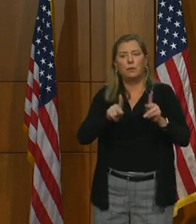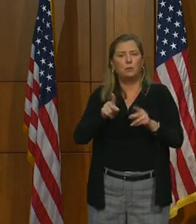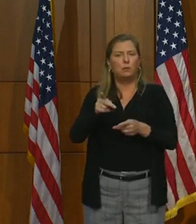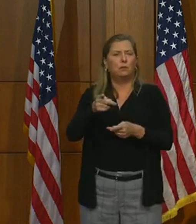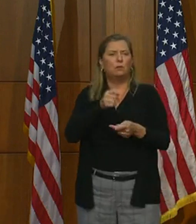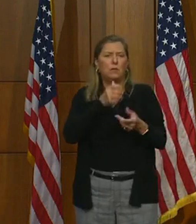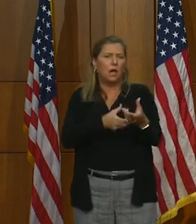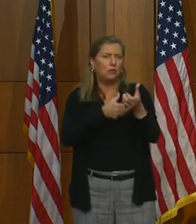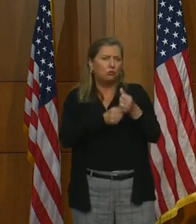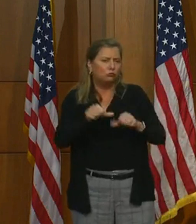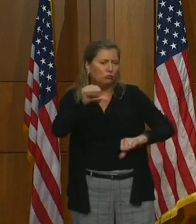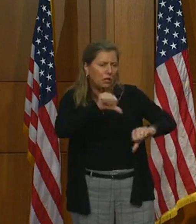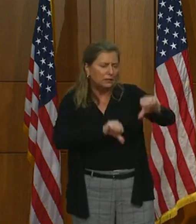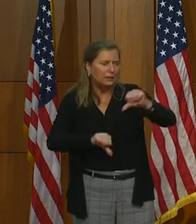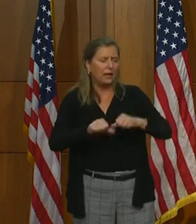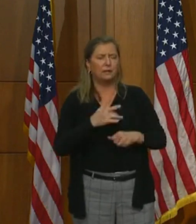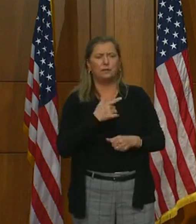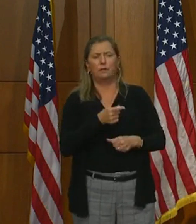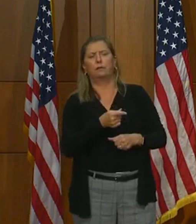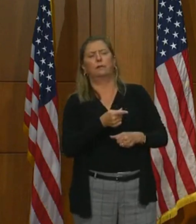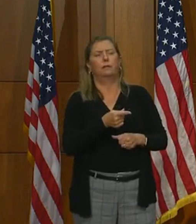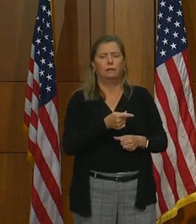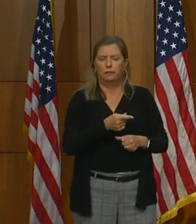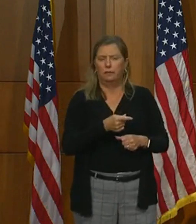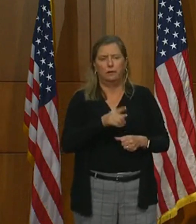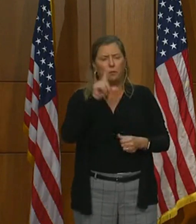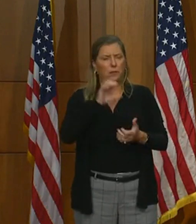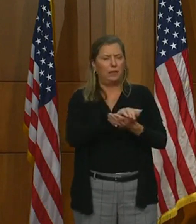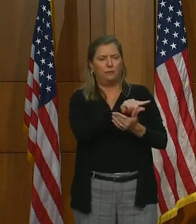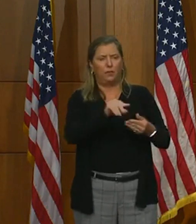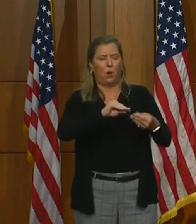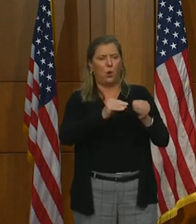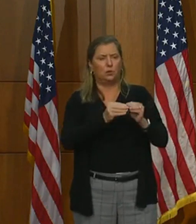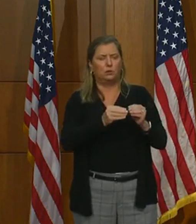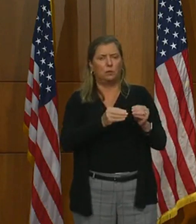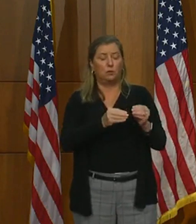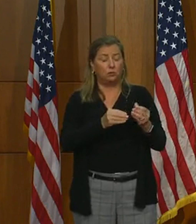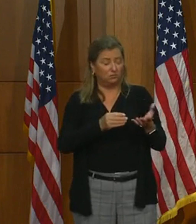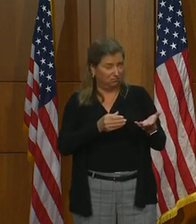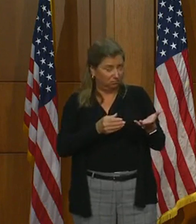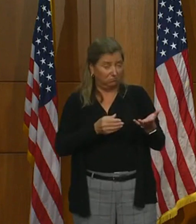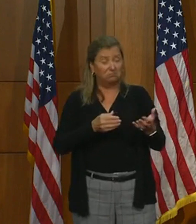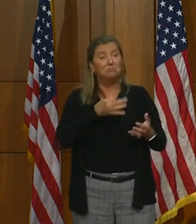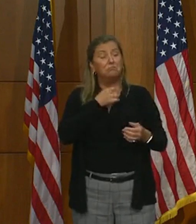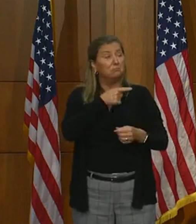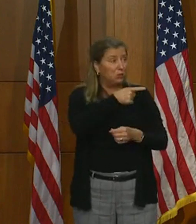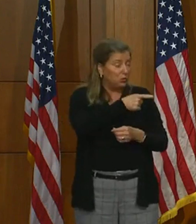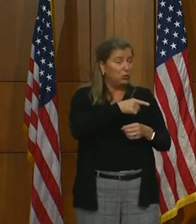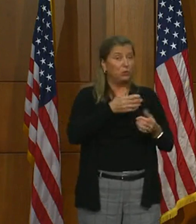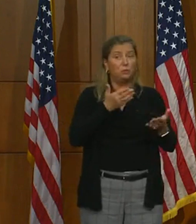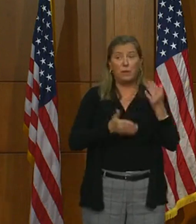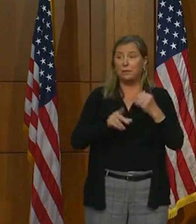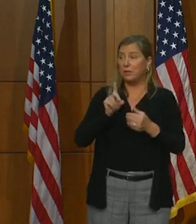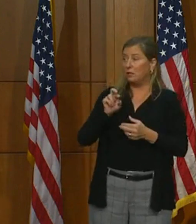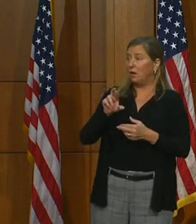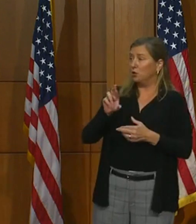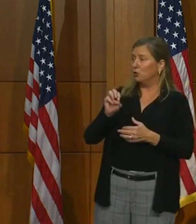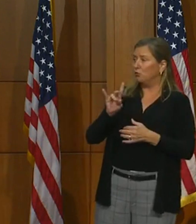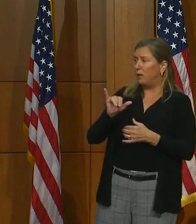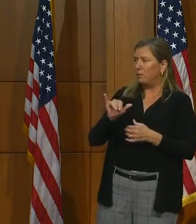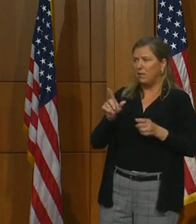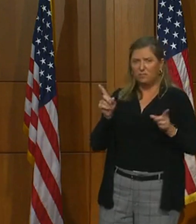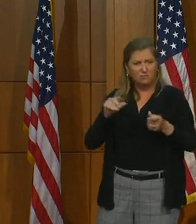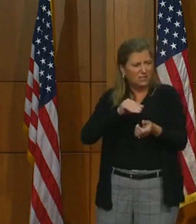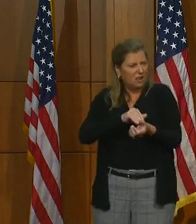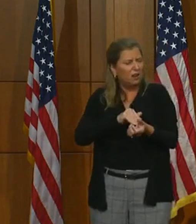trust science and the validity of some of the numbers that are coming out as a physician, maybe you and Dr. Rimby. Just wondering